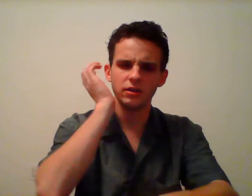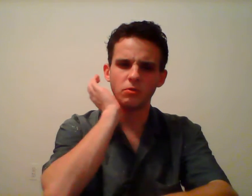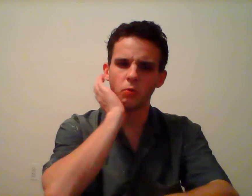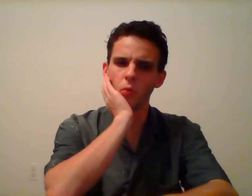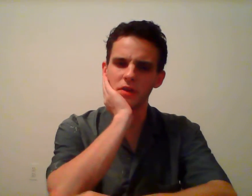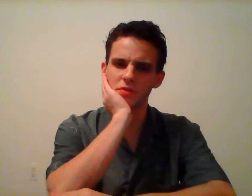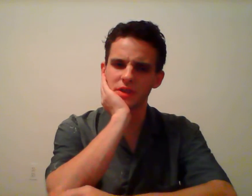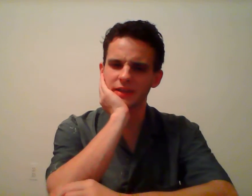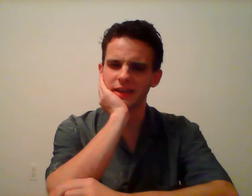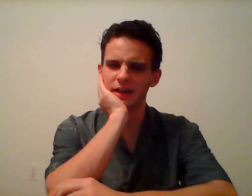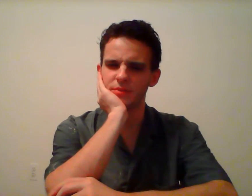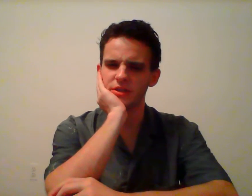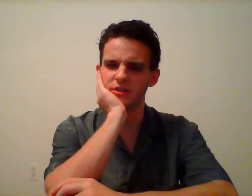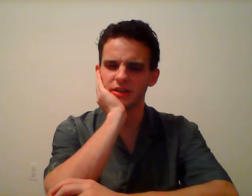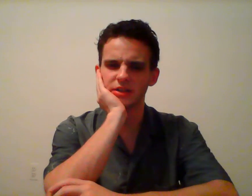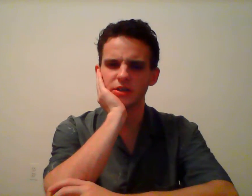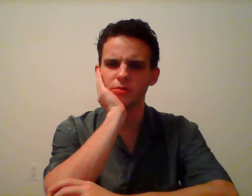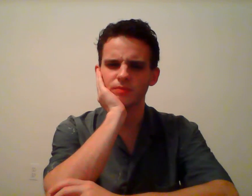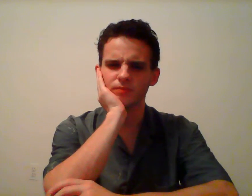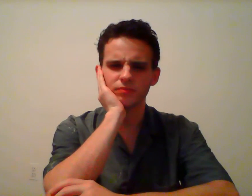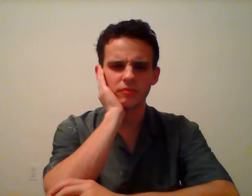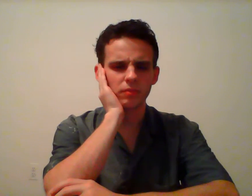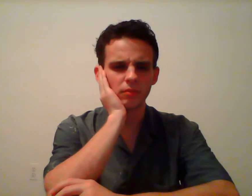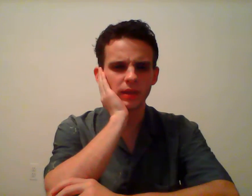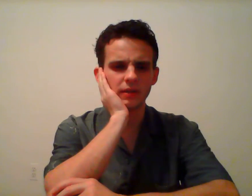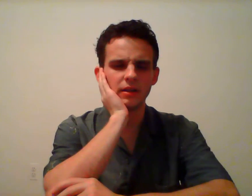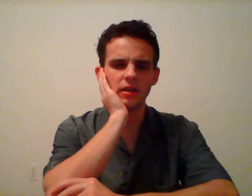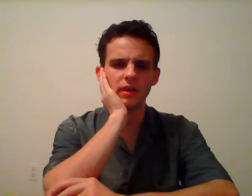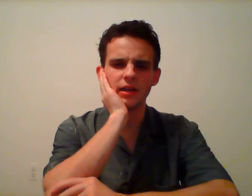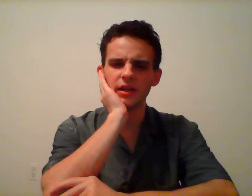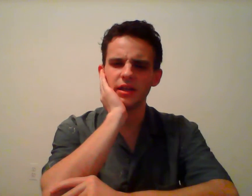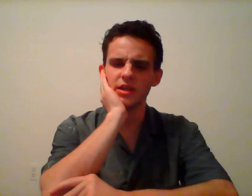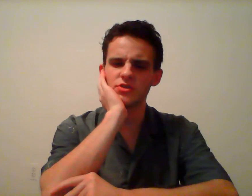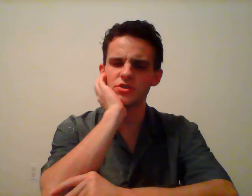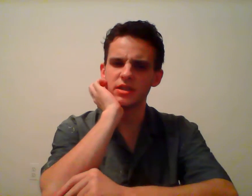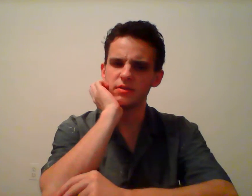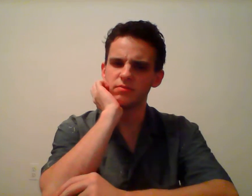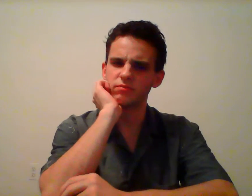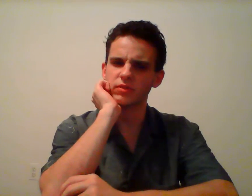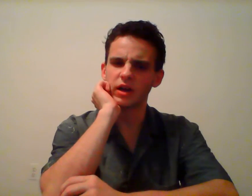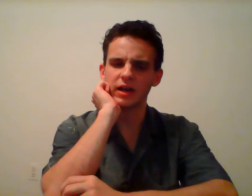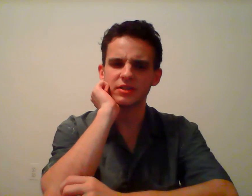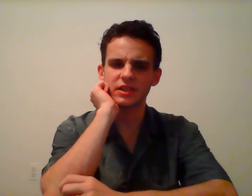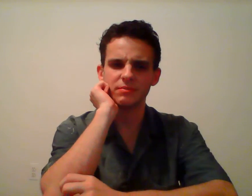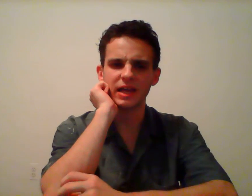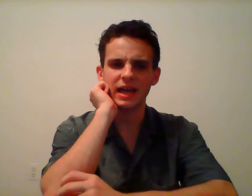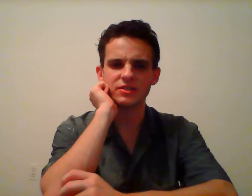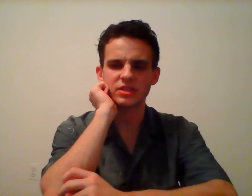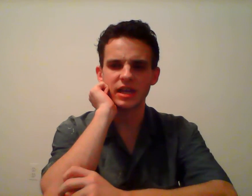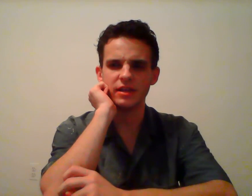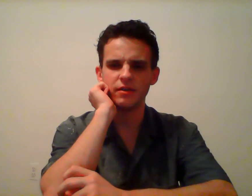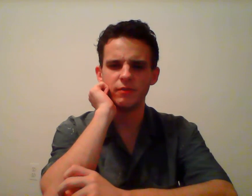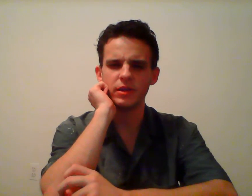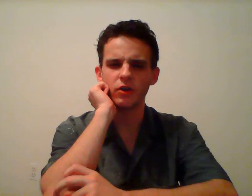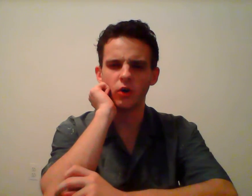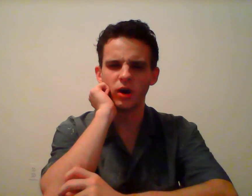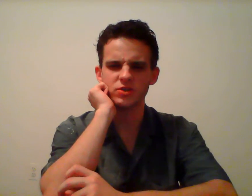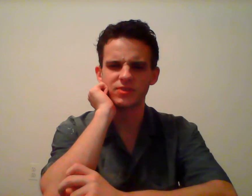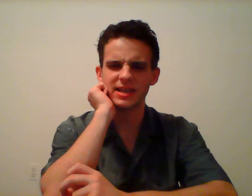And one thing that can be done here is the Khan team can say, because of